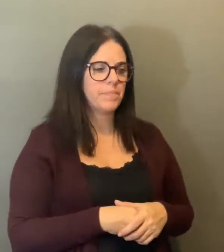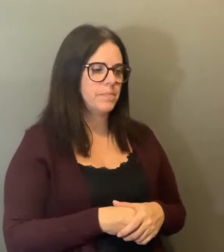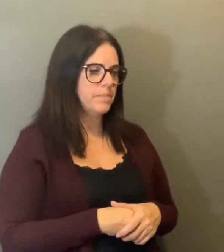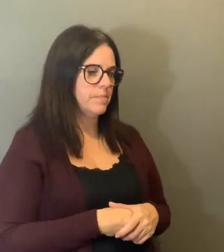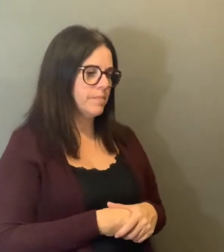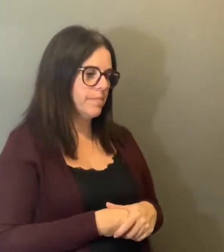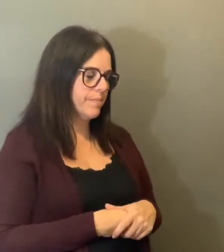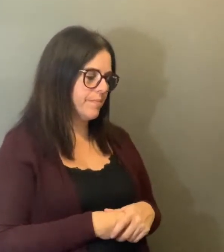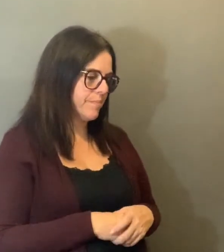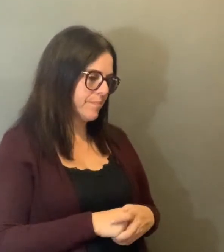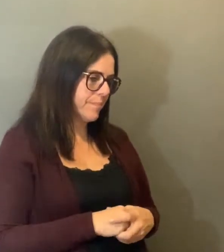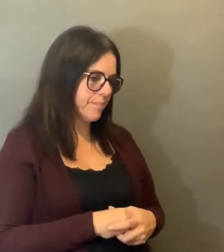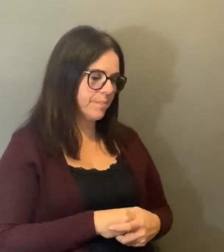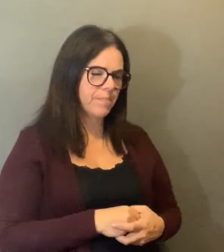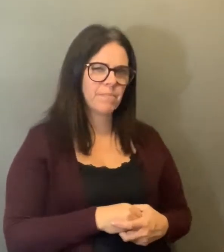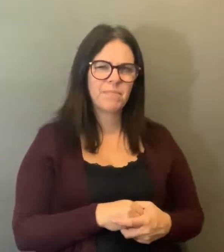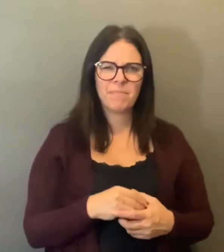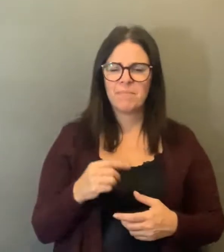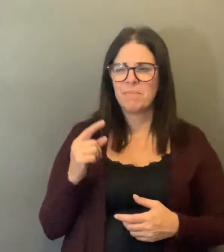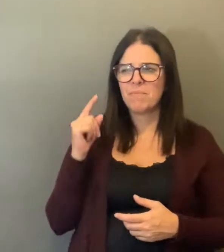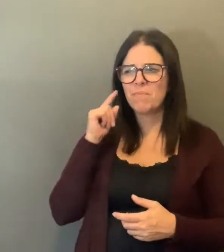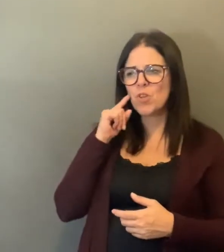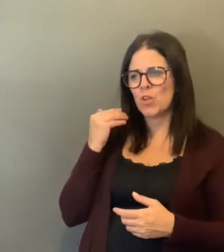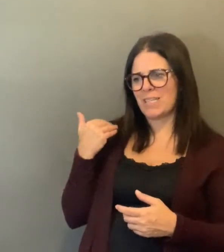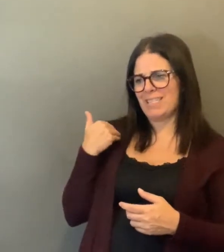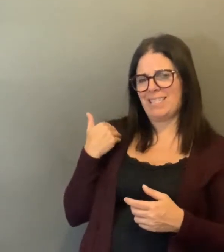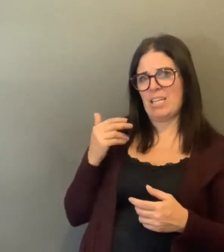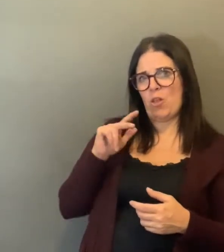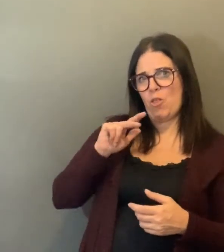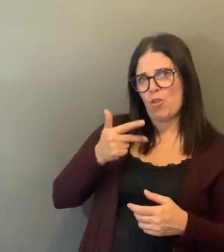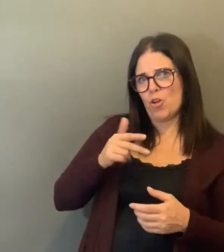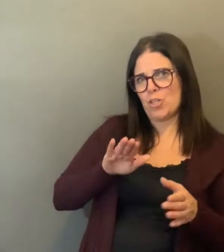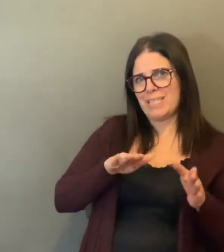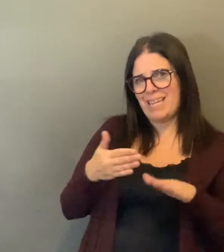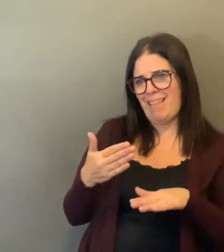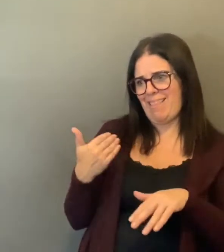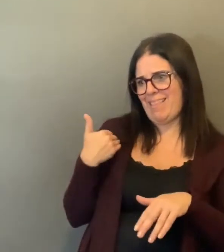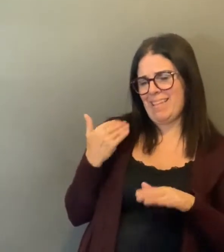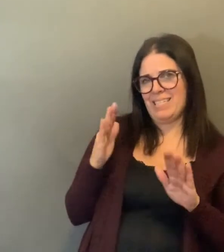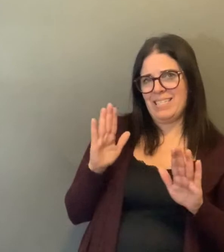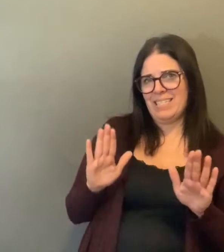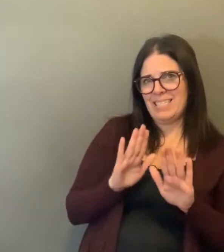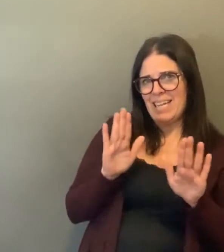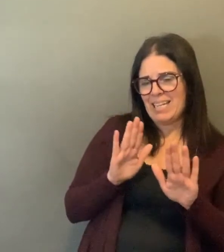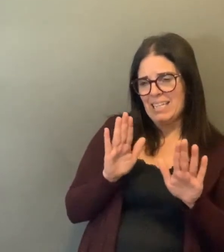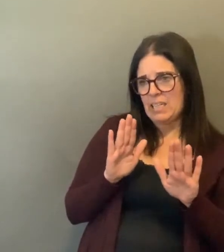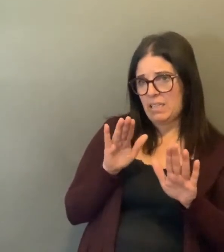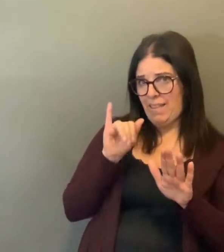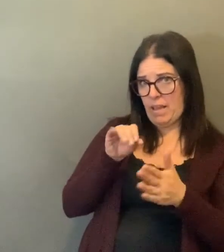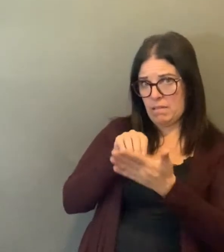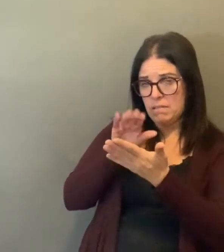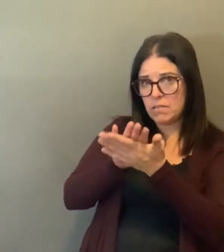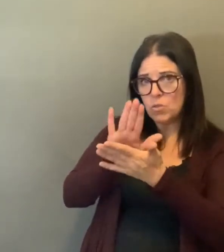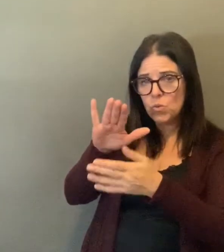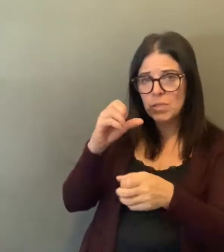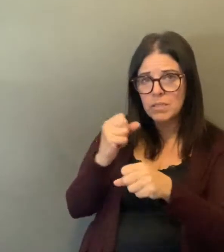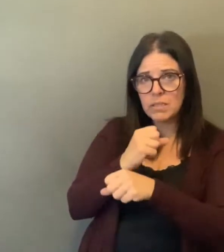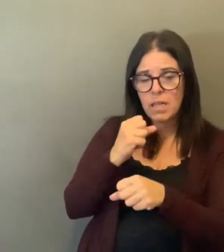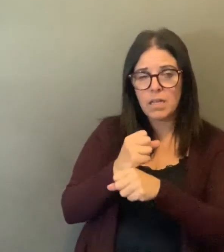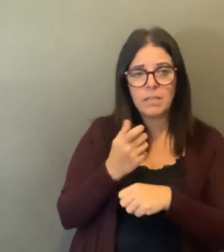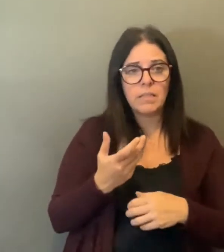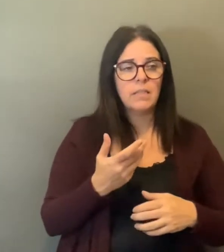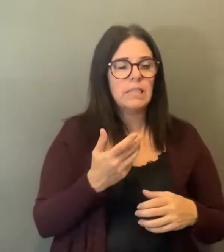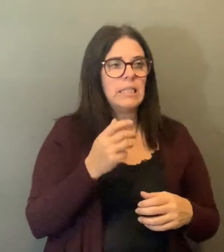We received, I guess, a statement from Gerontarius that there was a third death on Sunday at